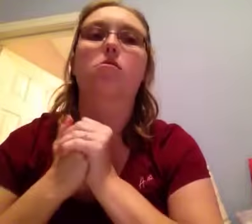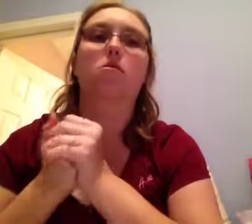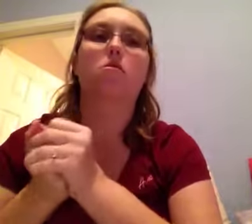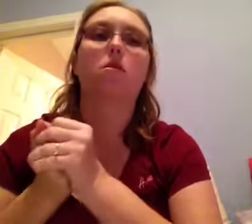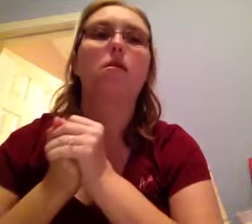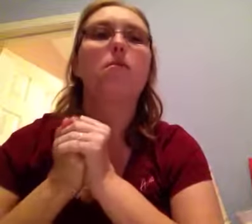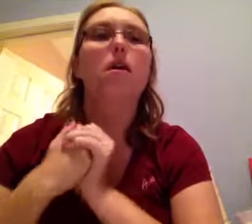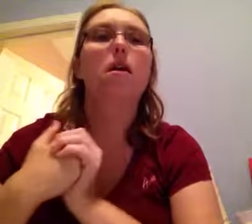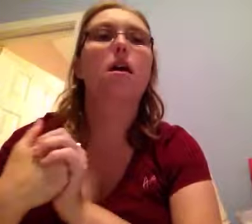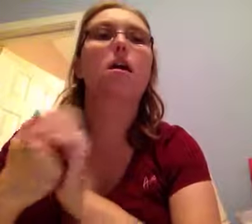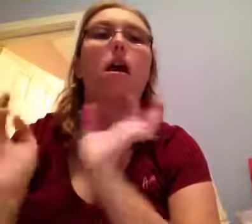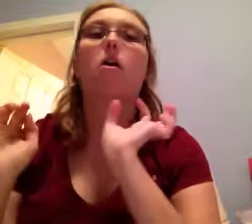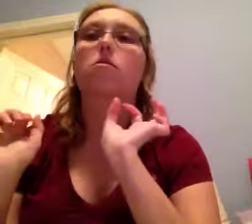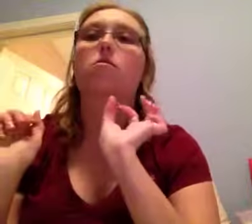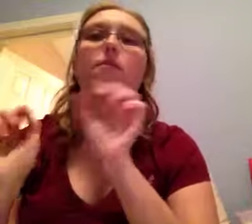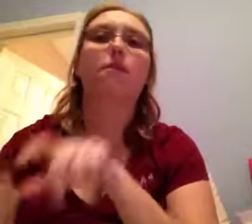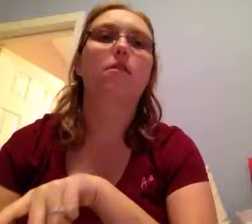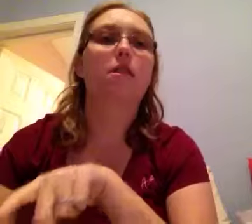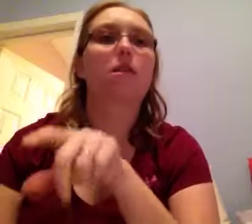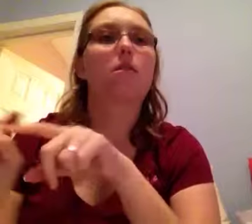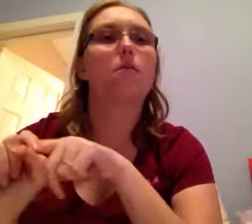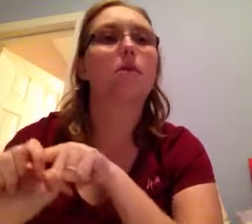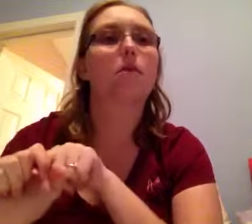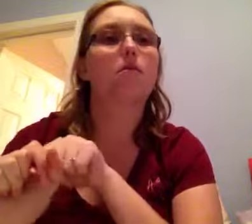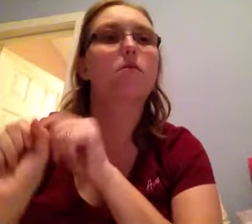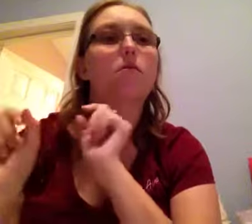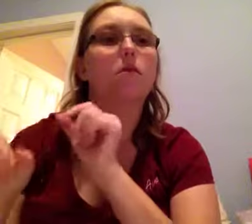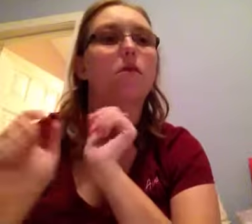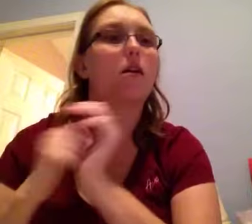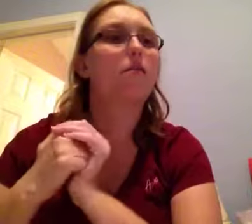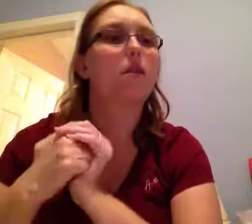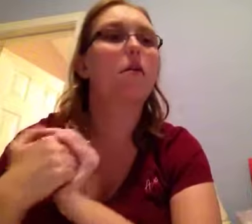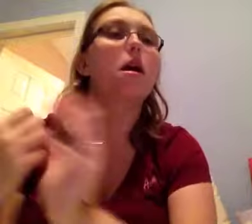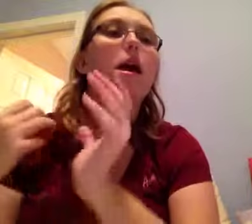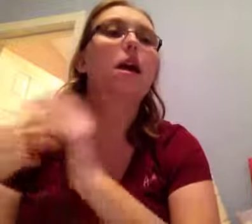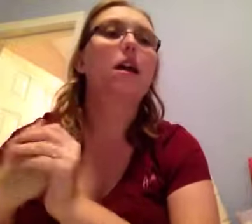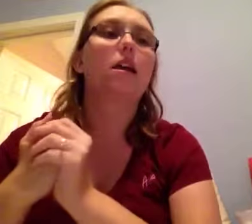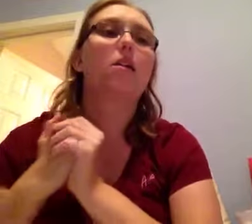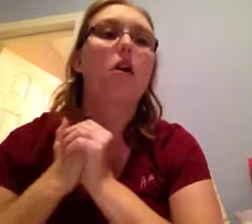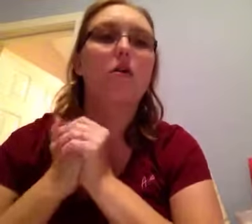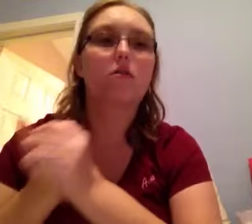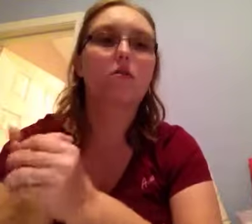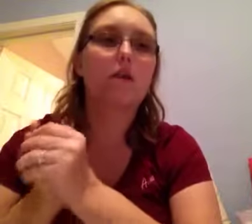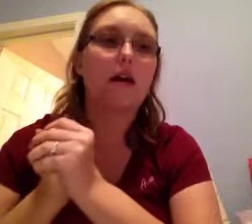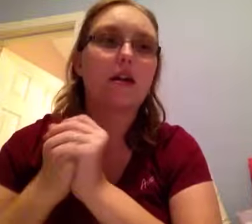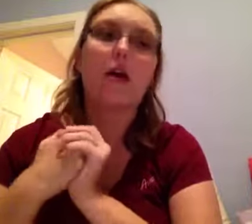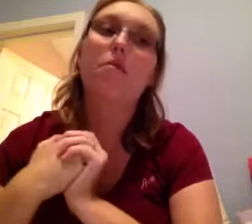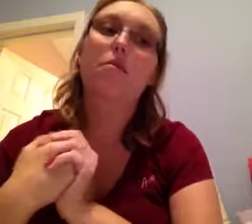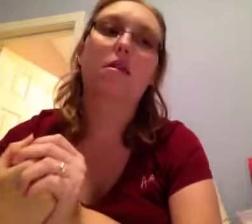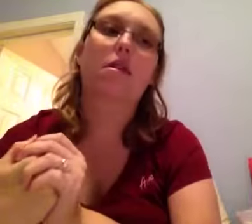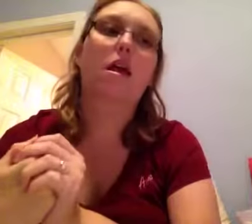short story, and I also reviewed this on my channel, go down below. And I also read Princess,